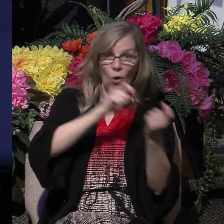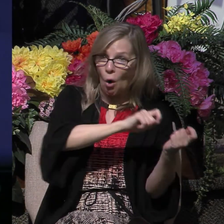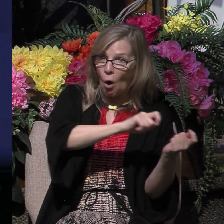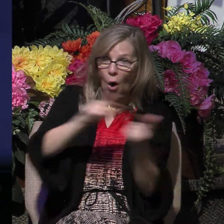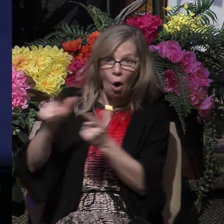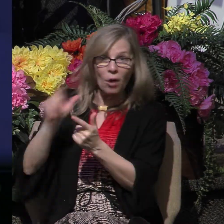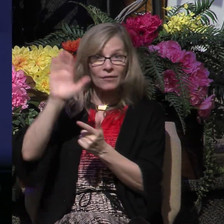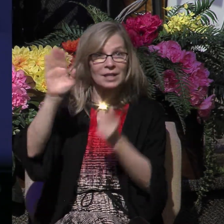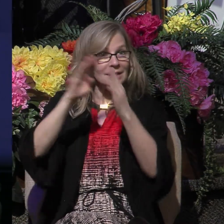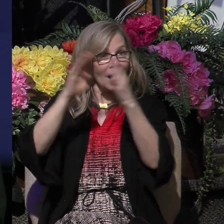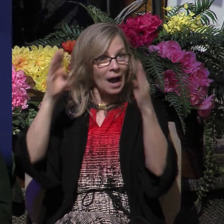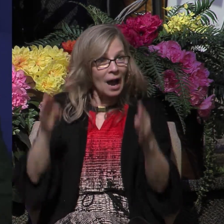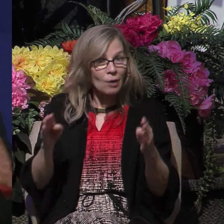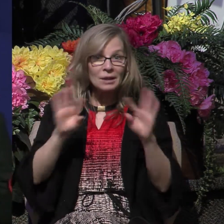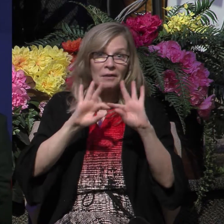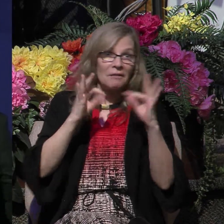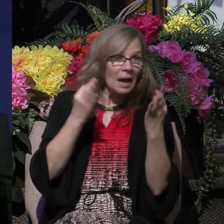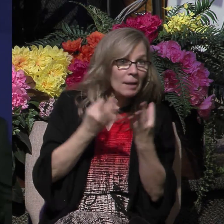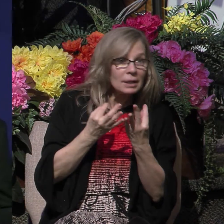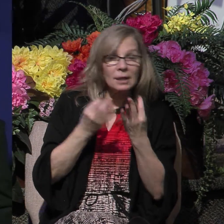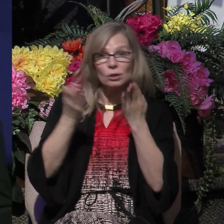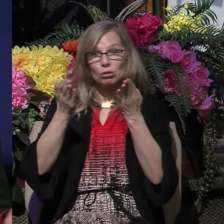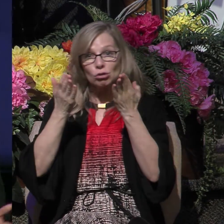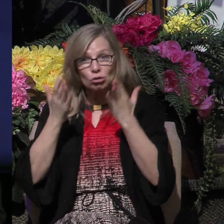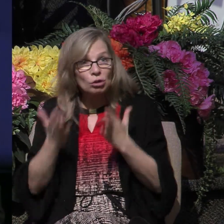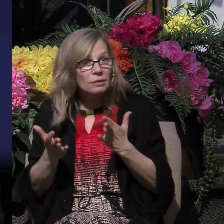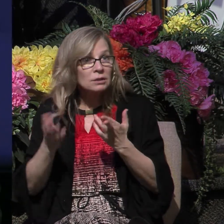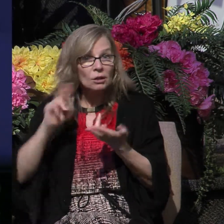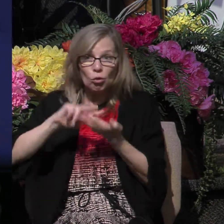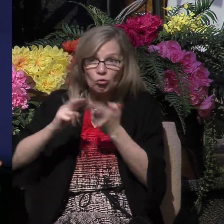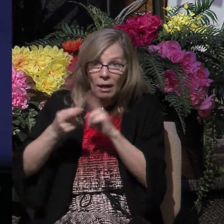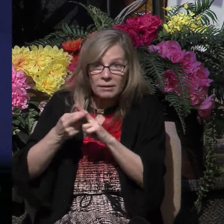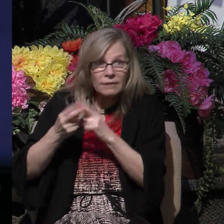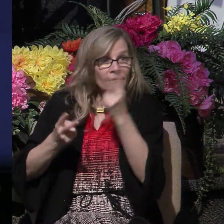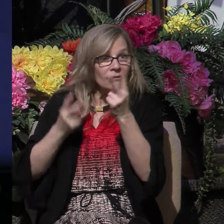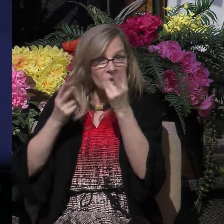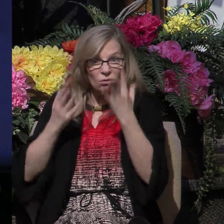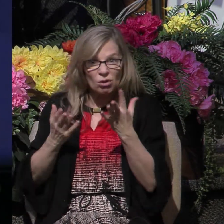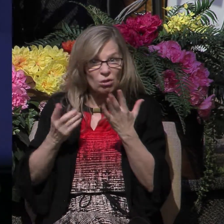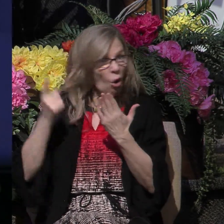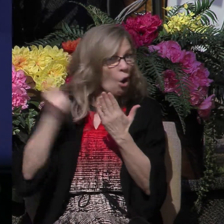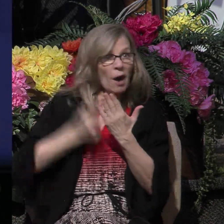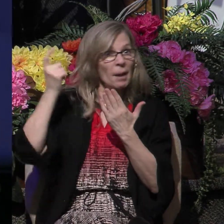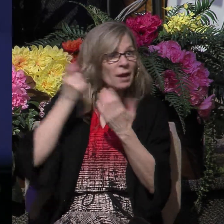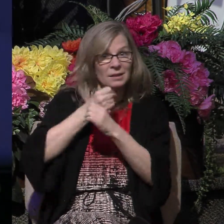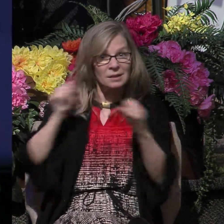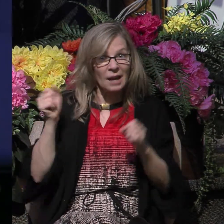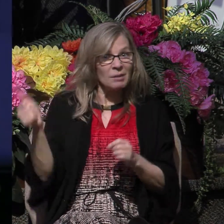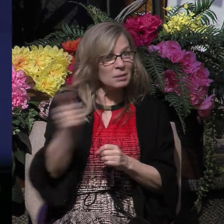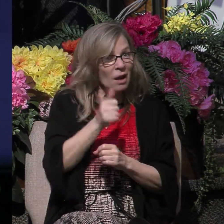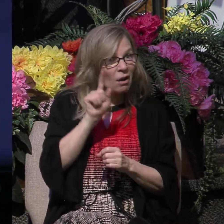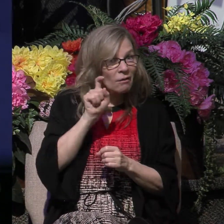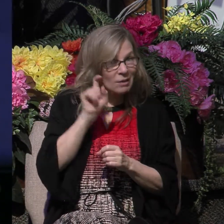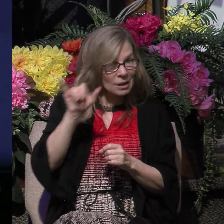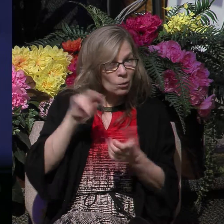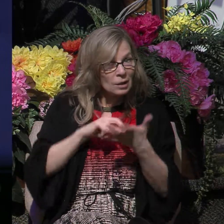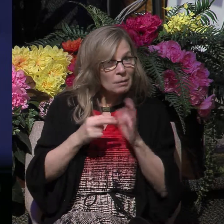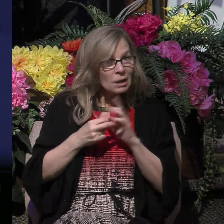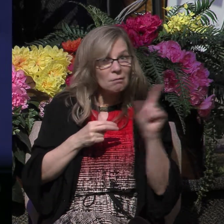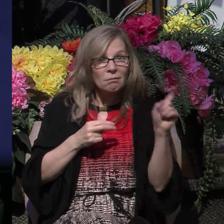family as well as his servants, maybe even relatives and guests who were there, would automatically be saved? Is that what he was saying? Are Paul